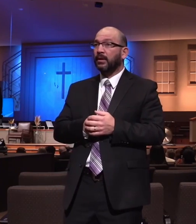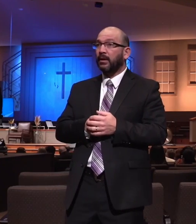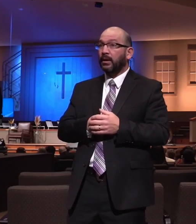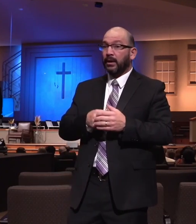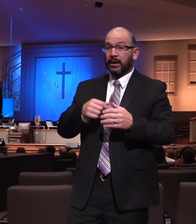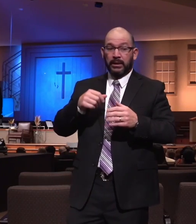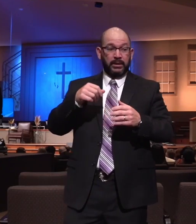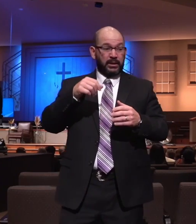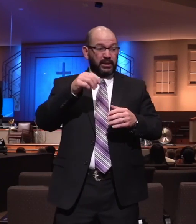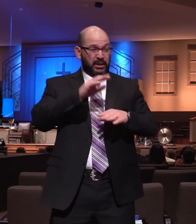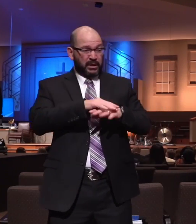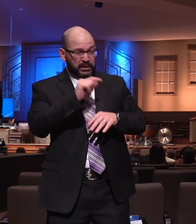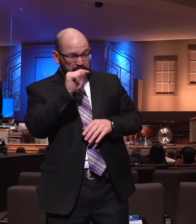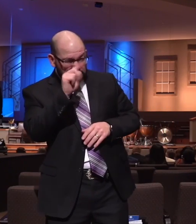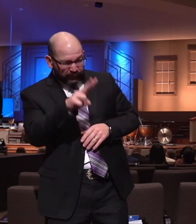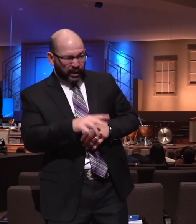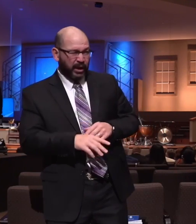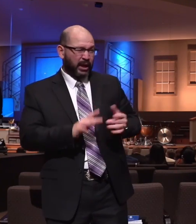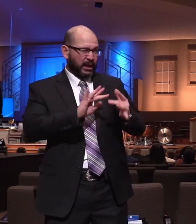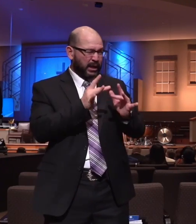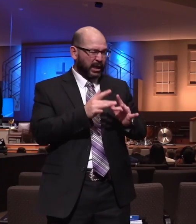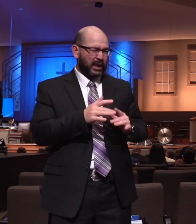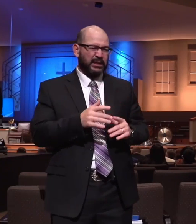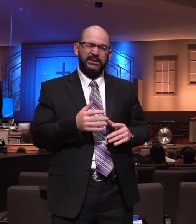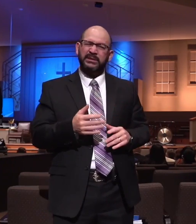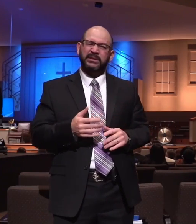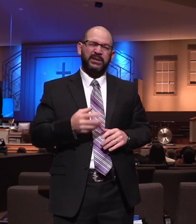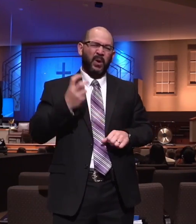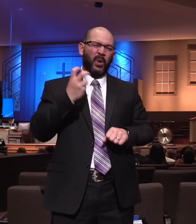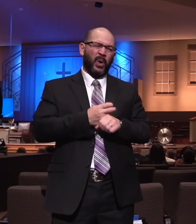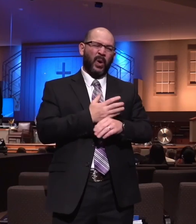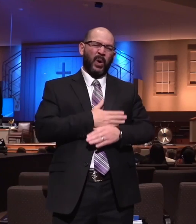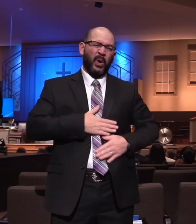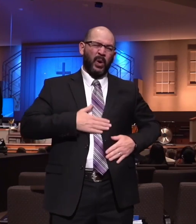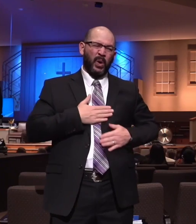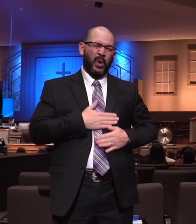today that you can enjoy without at least warning your family.